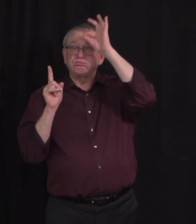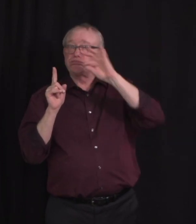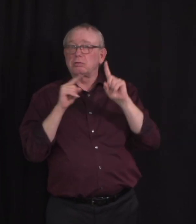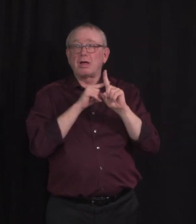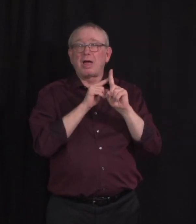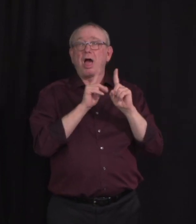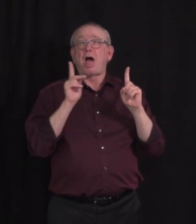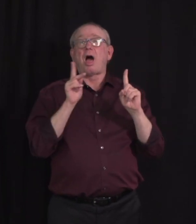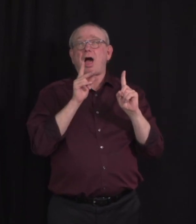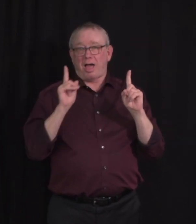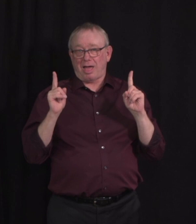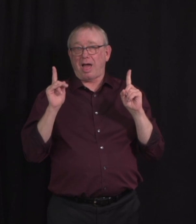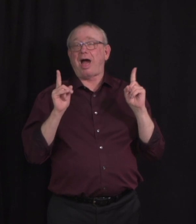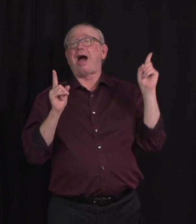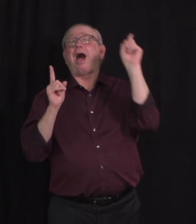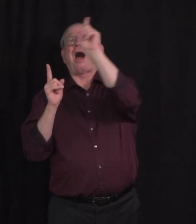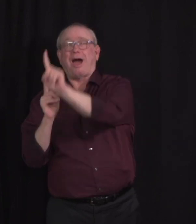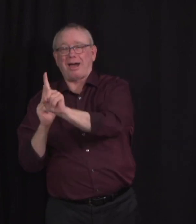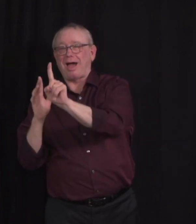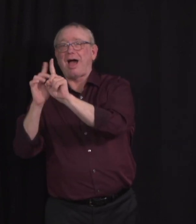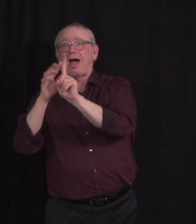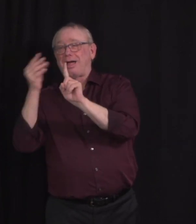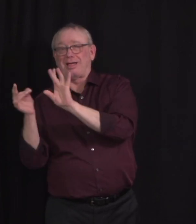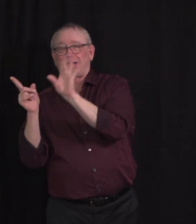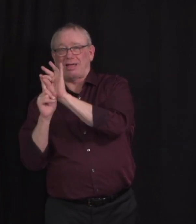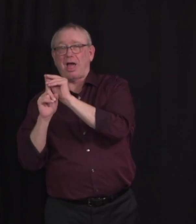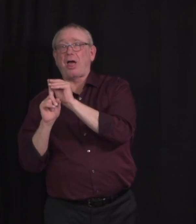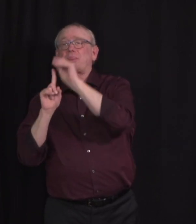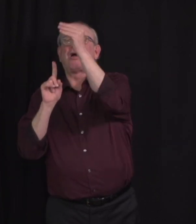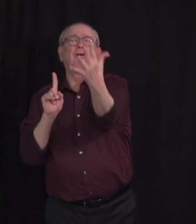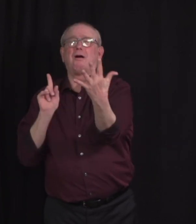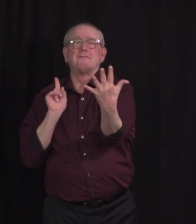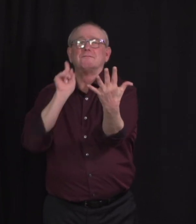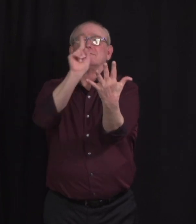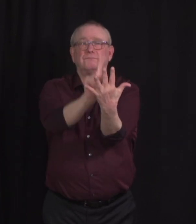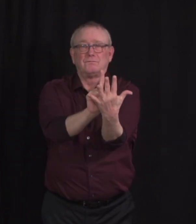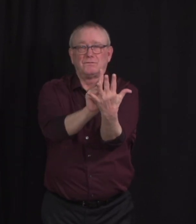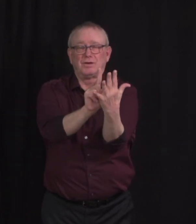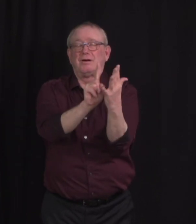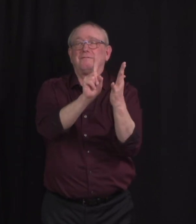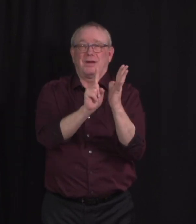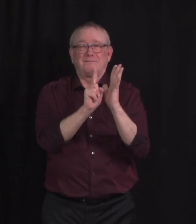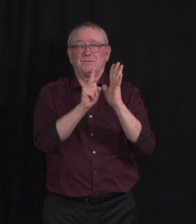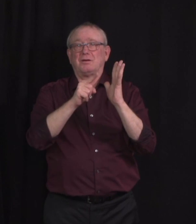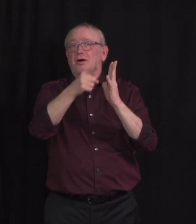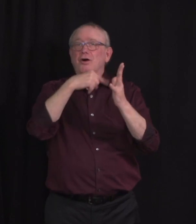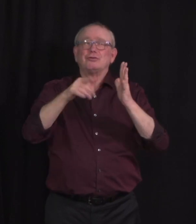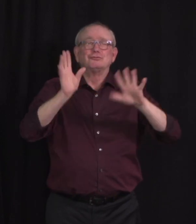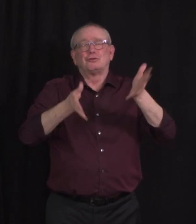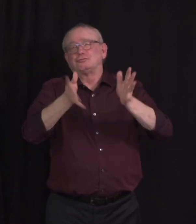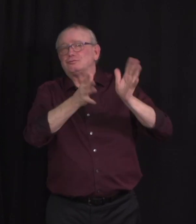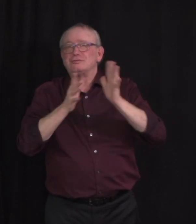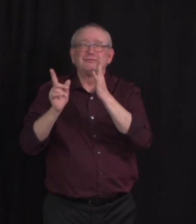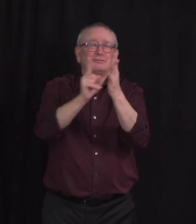that person attends an indoor event at another household of four people. We will call them Persons B, C, D and E. There is